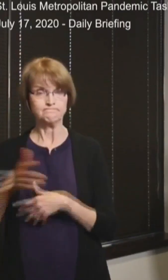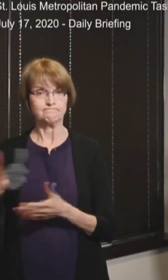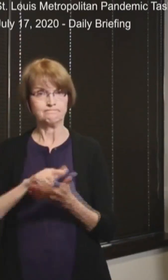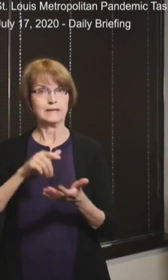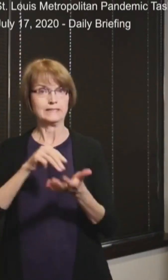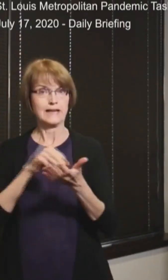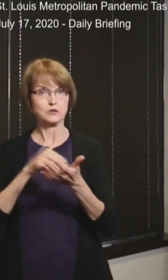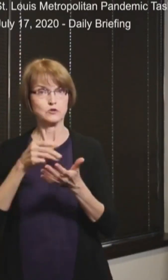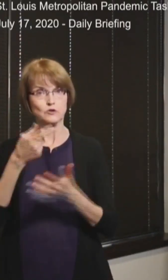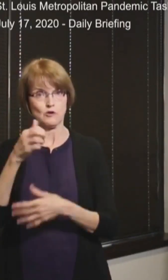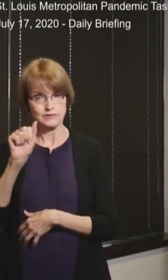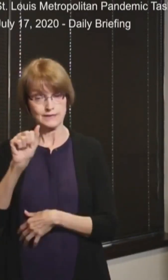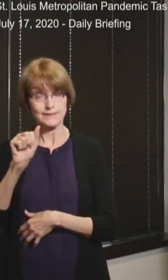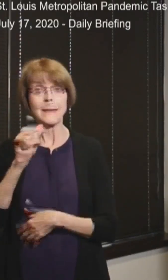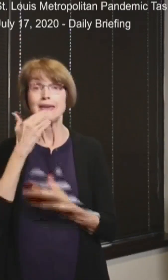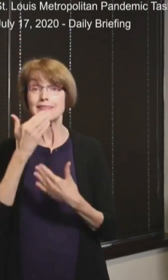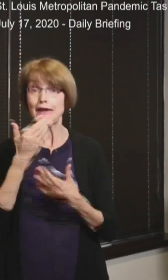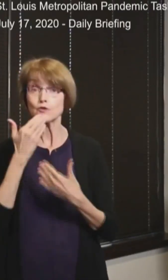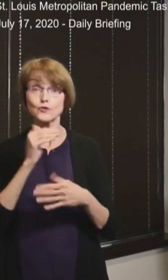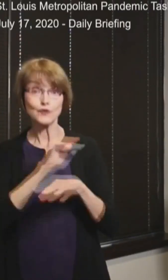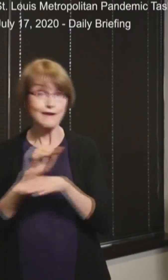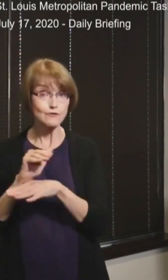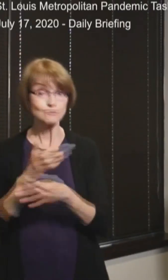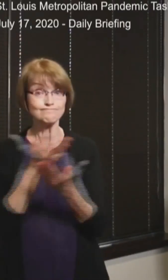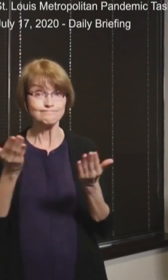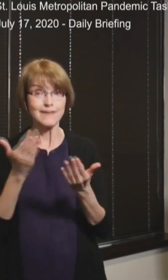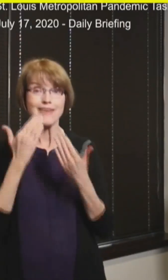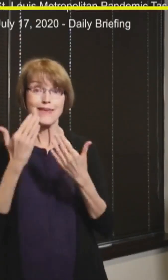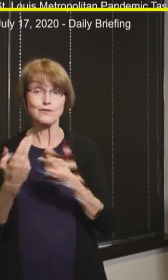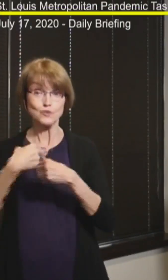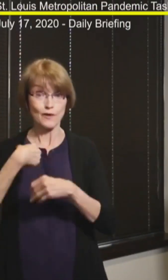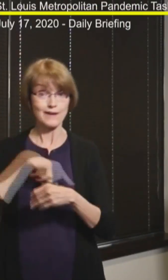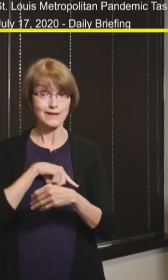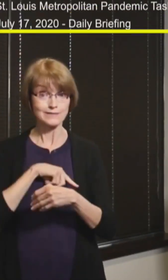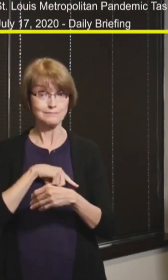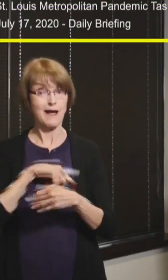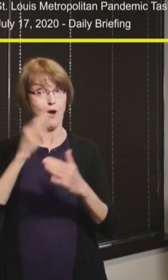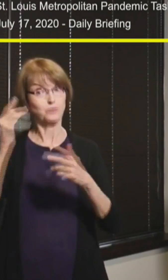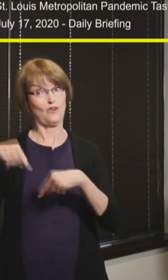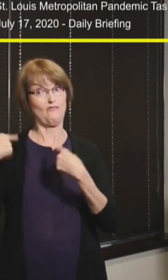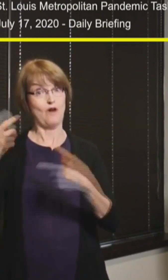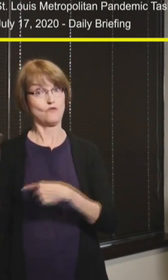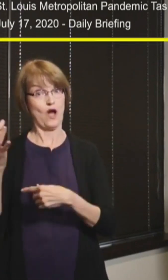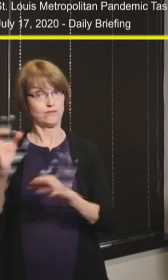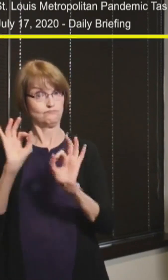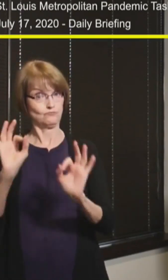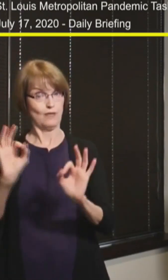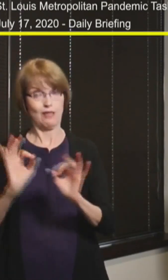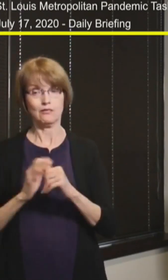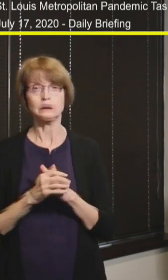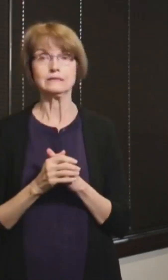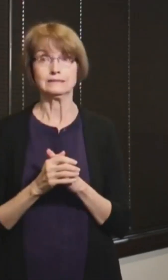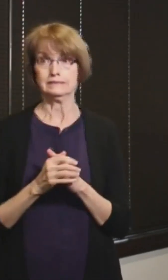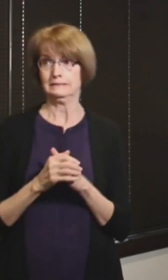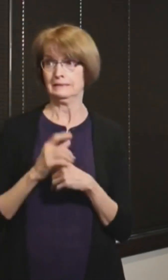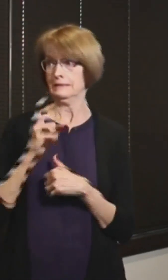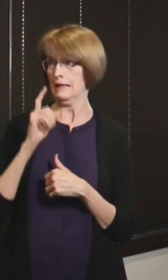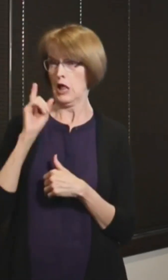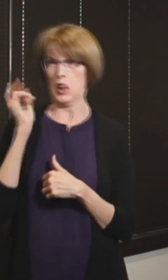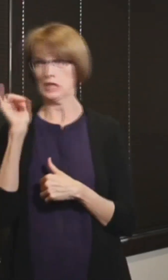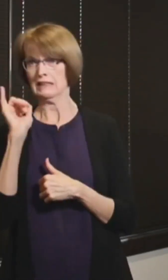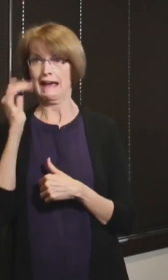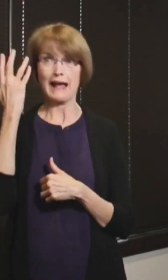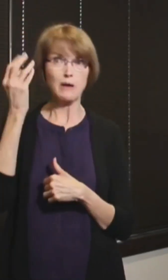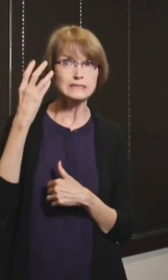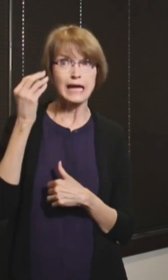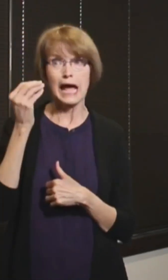Thank you, and good afternoon everybody. Thank you for joining us. I hope your Friday is going well. Looks like it's about getting ready to rain outside,